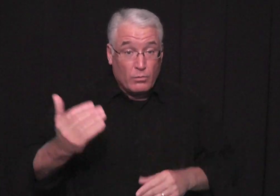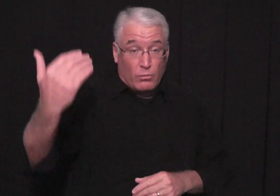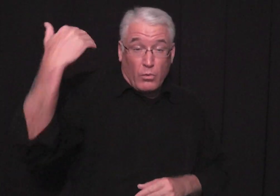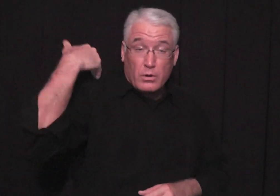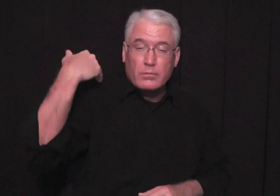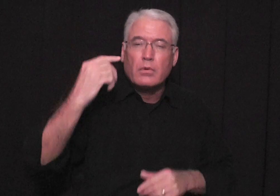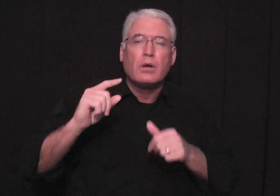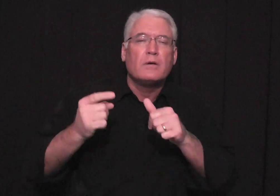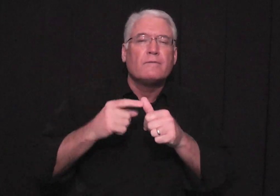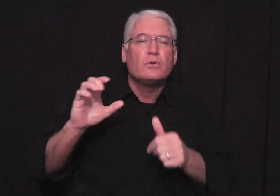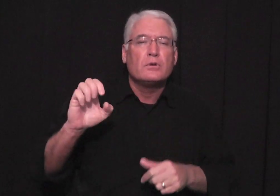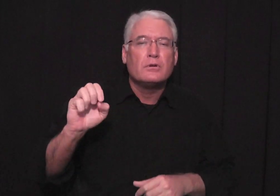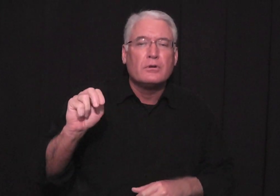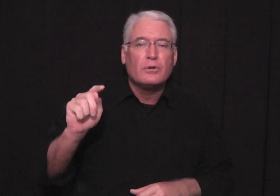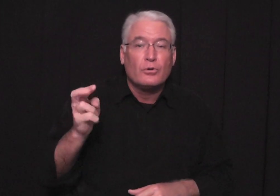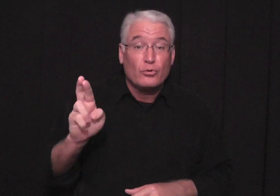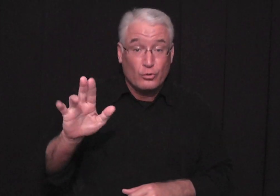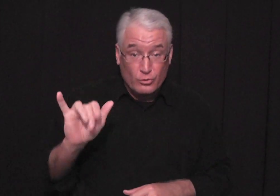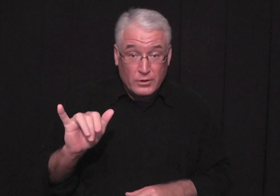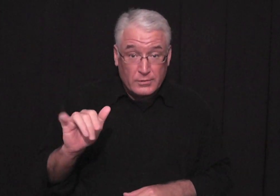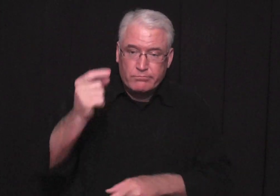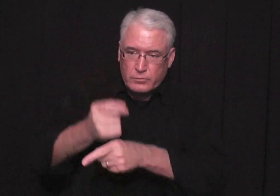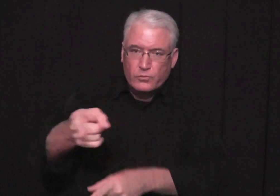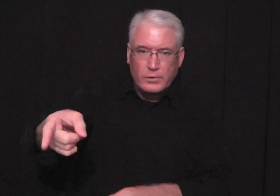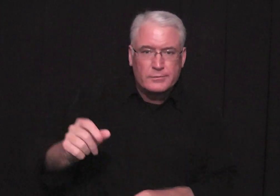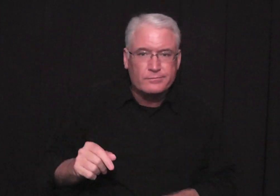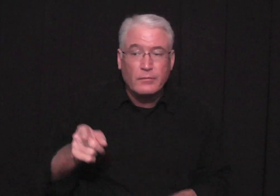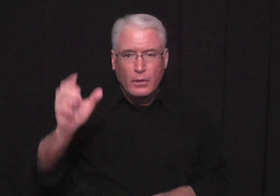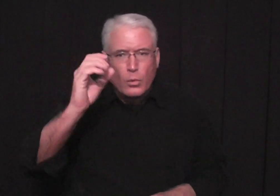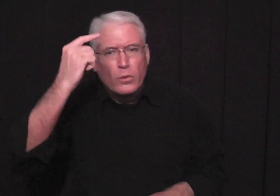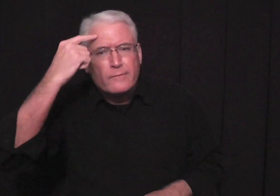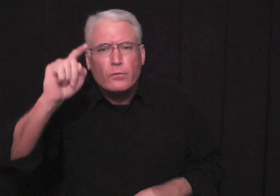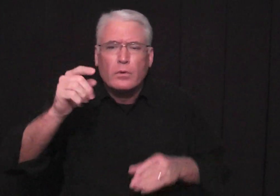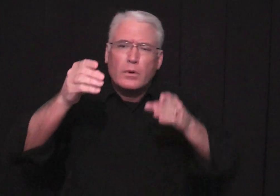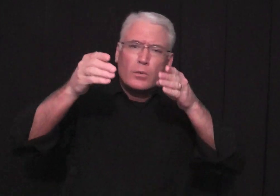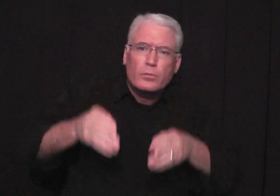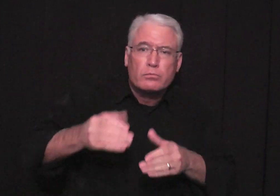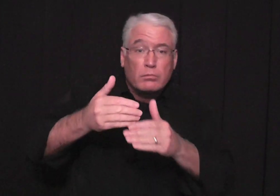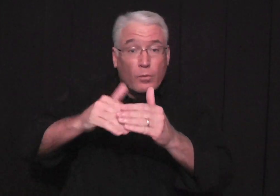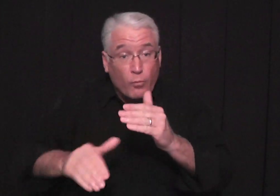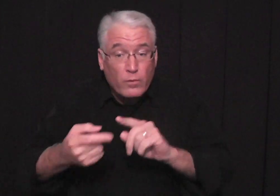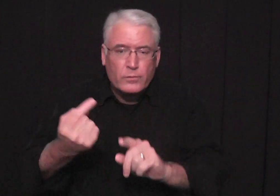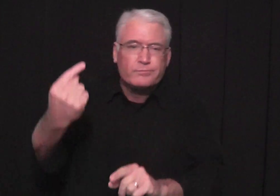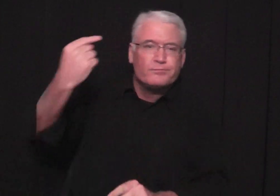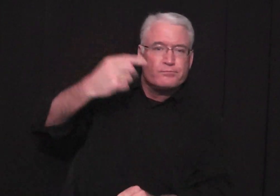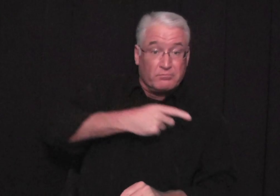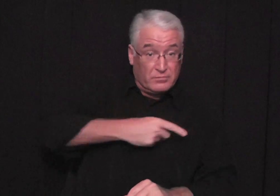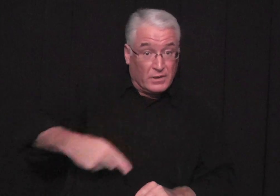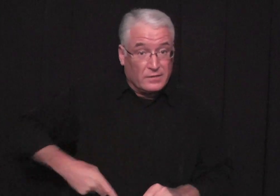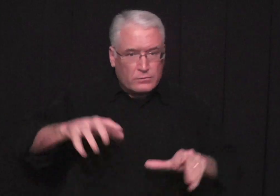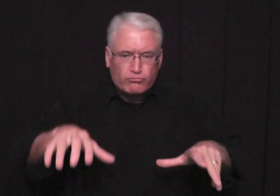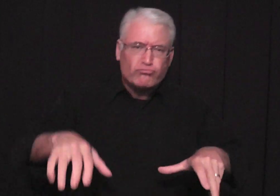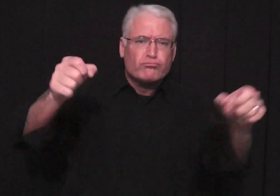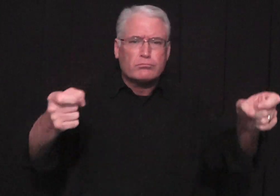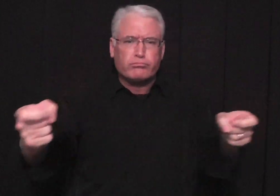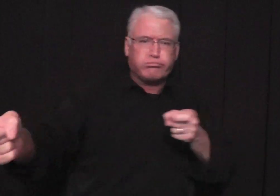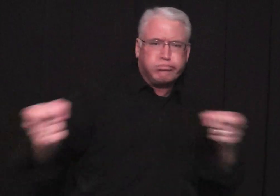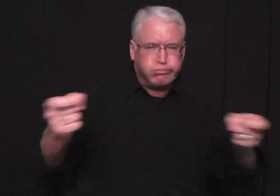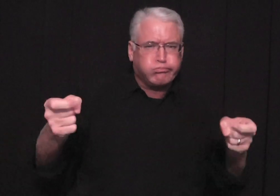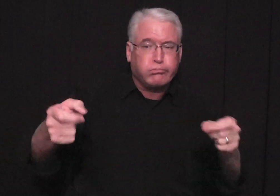the jewish leaders of long ago from the first century they were right to be looking for a king who would take